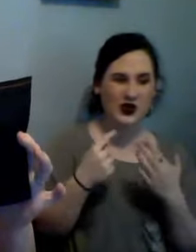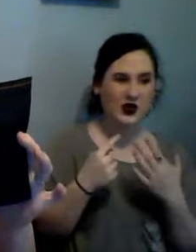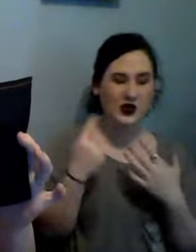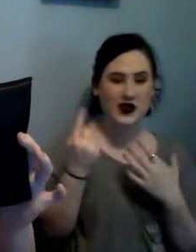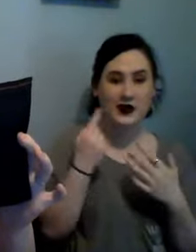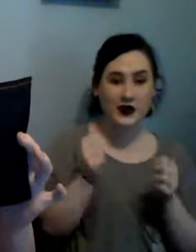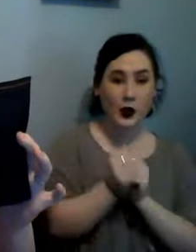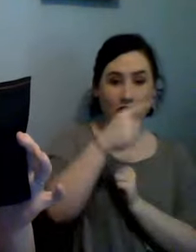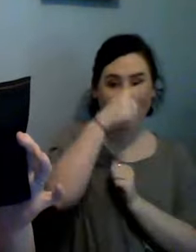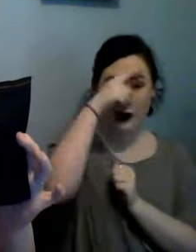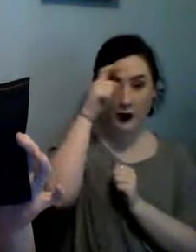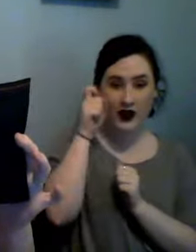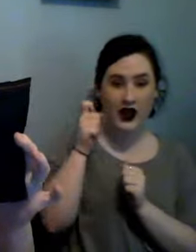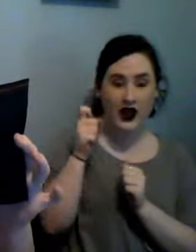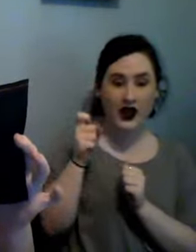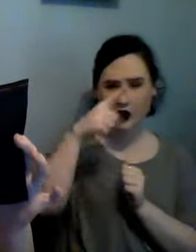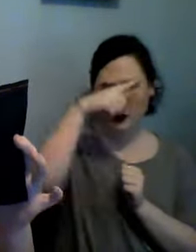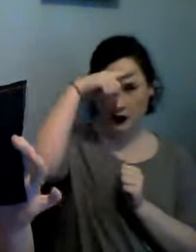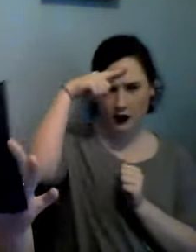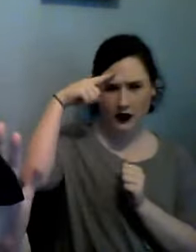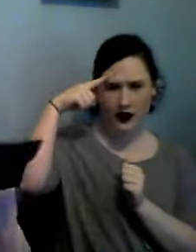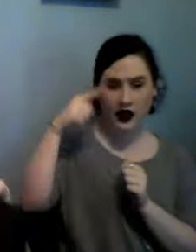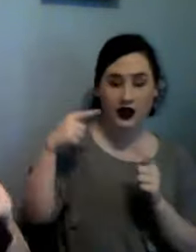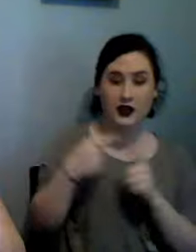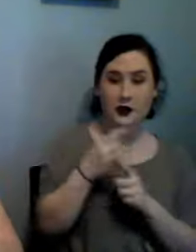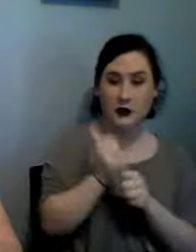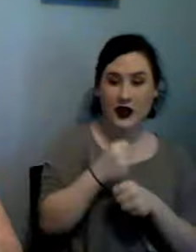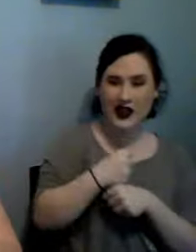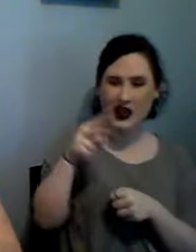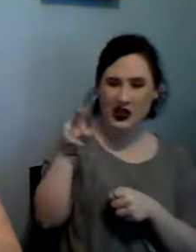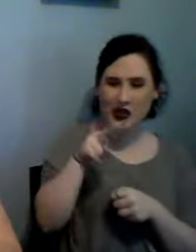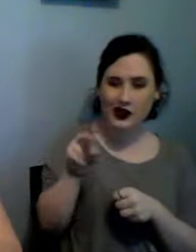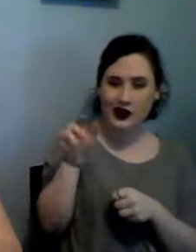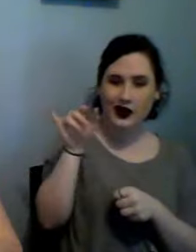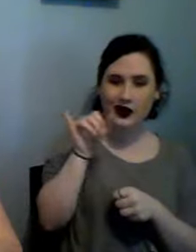lighter and this is the start of February